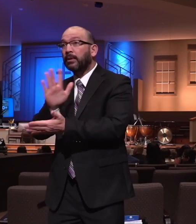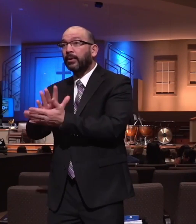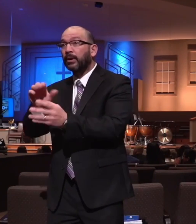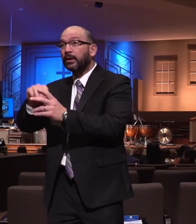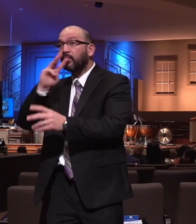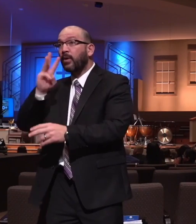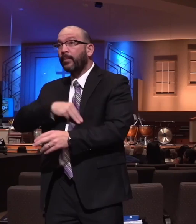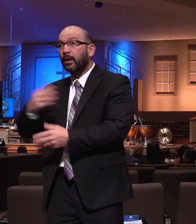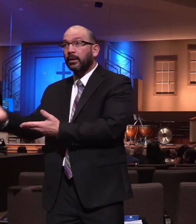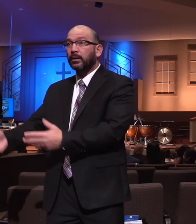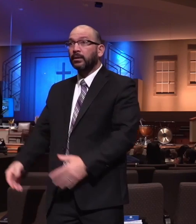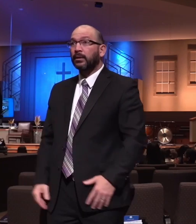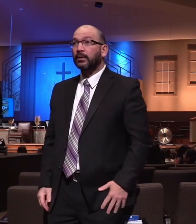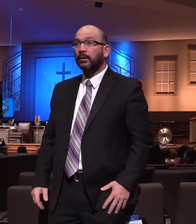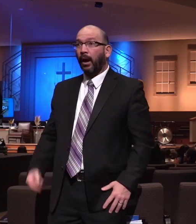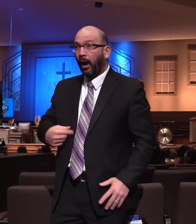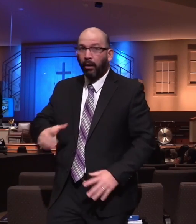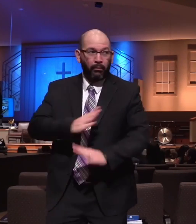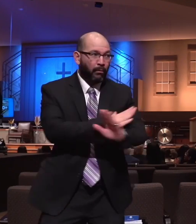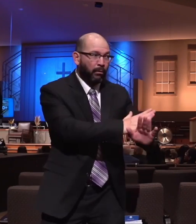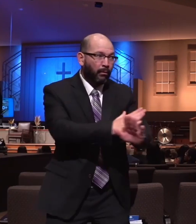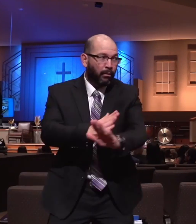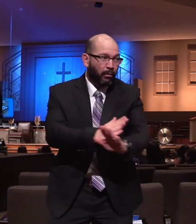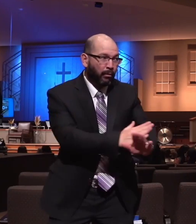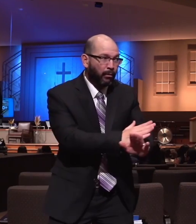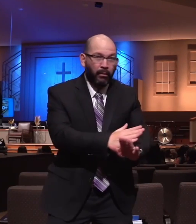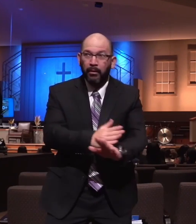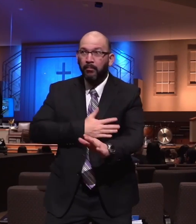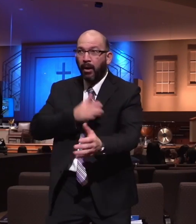Now, I was blocking. I will admit, I was blocking. She was the running back. I was blocking.